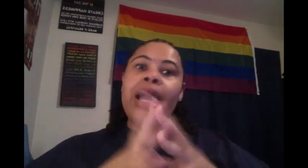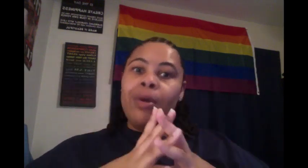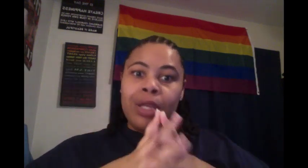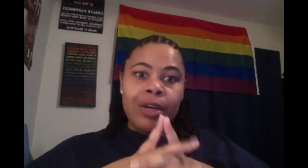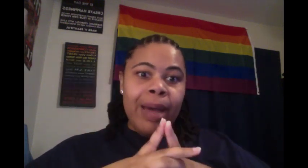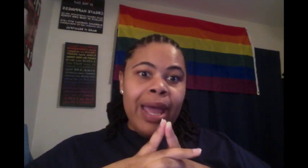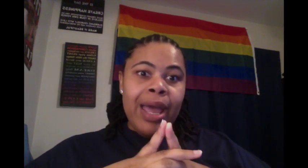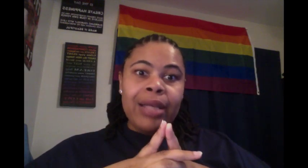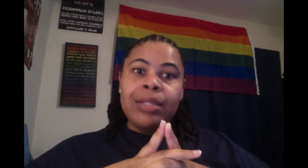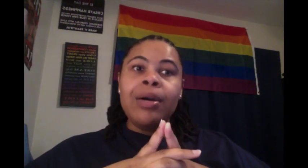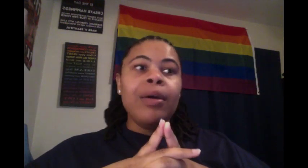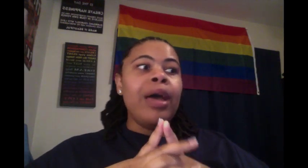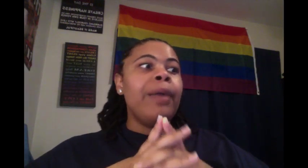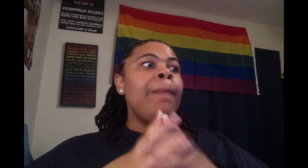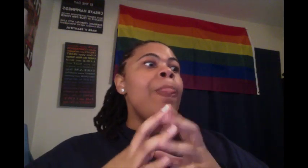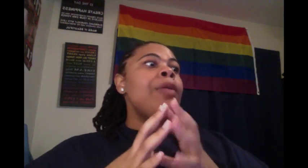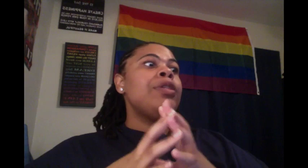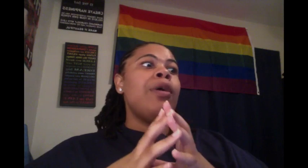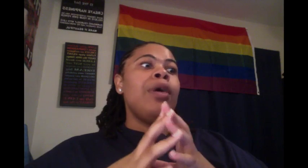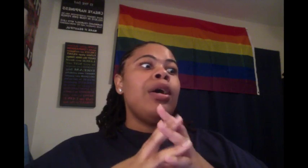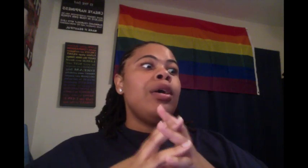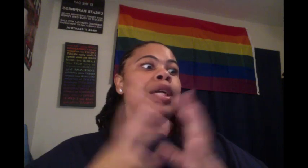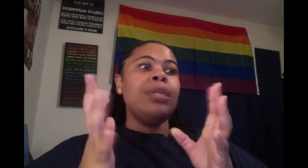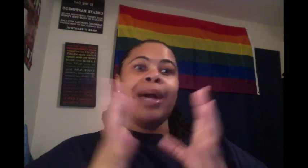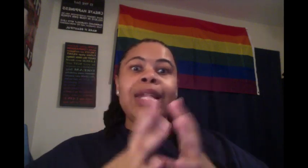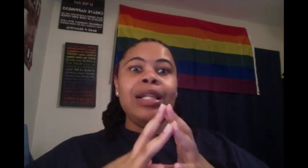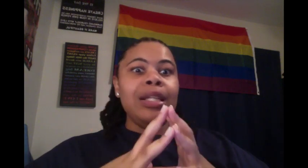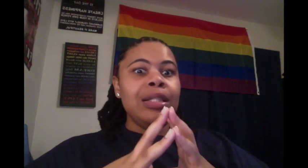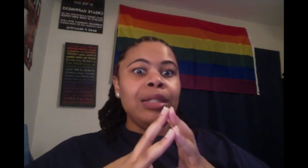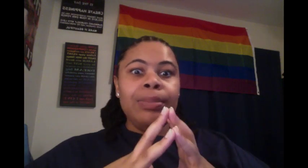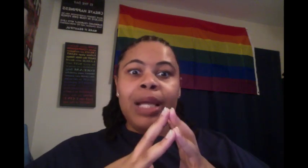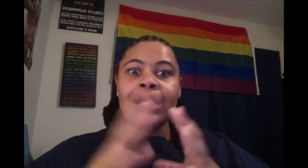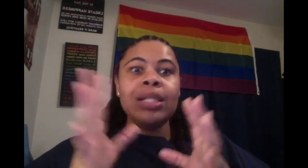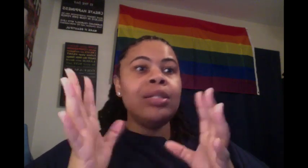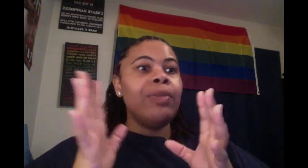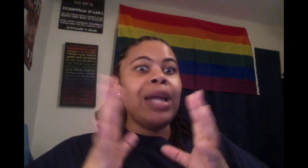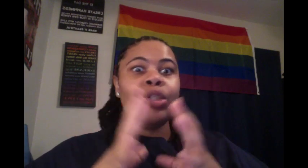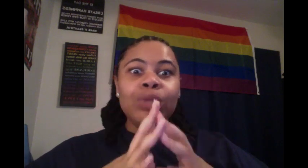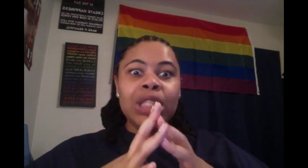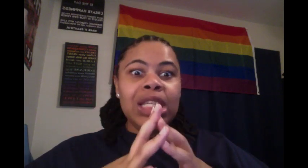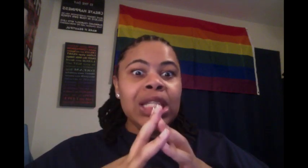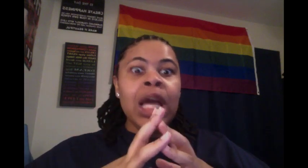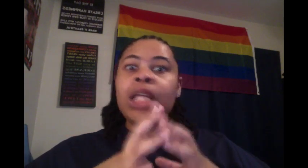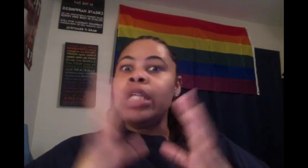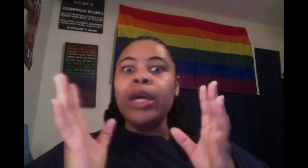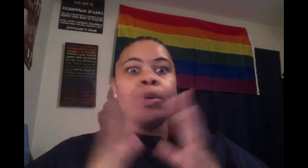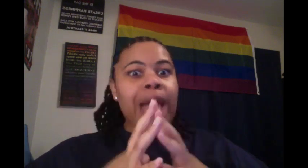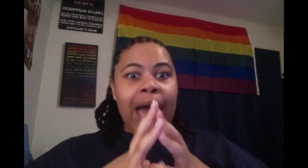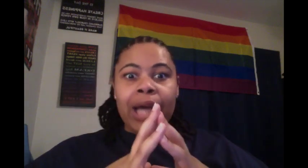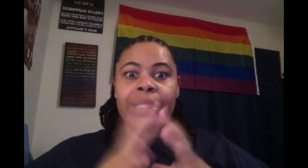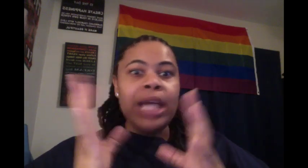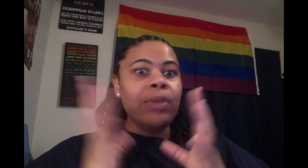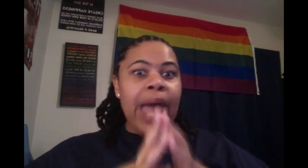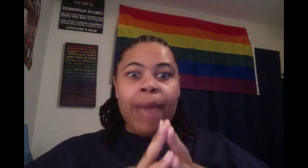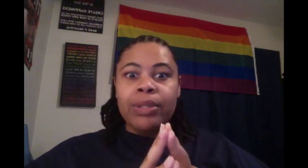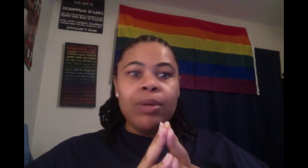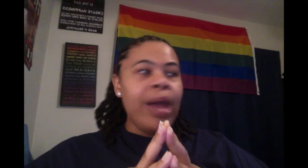gonna kill my ass, okay? So, um, anybody that leave the little place, the ratadooshkis, they gonna die. That's what happens, all right?